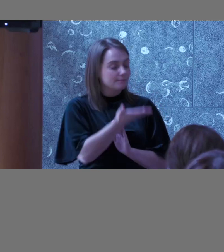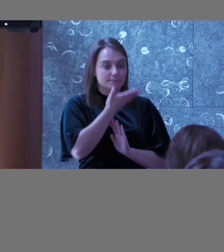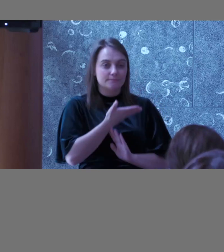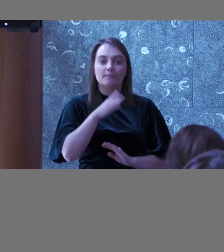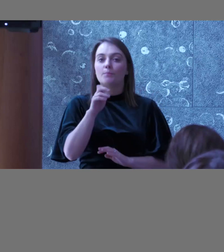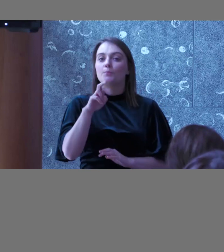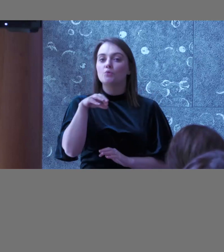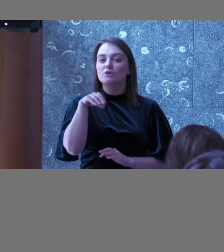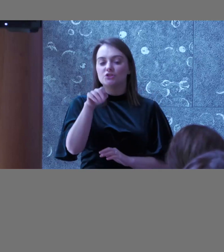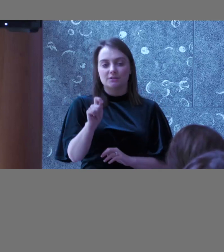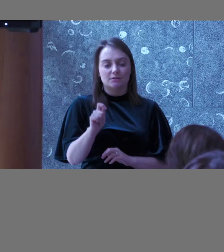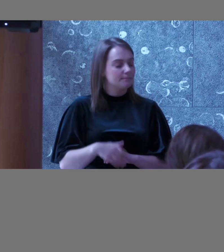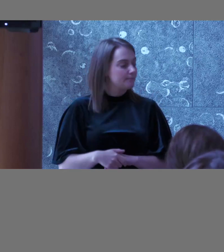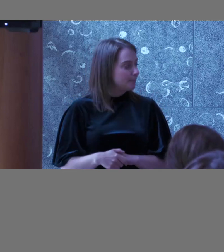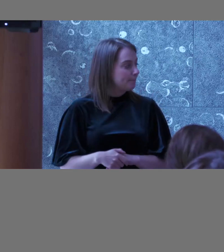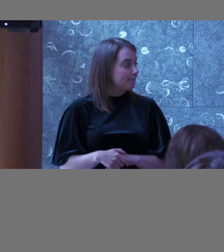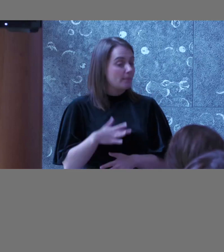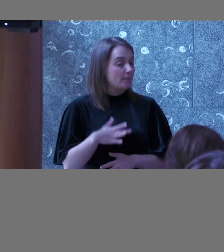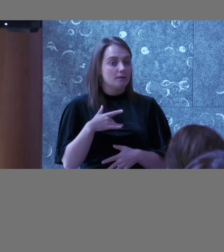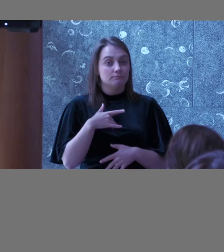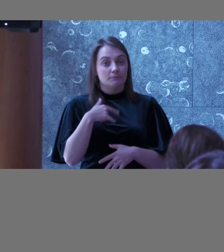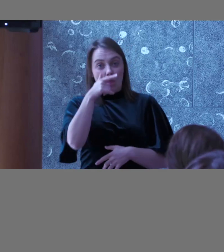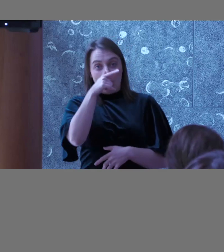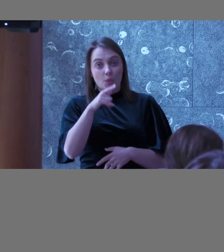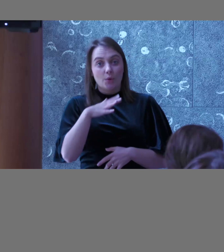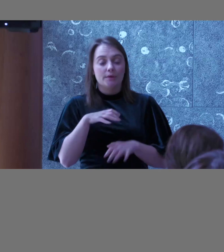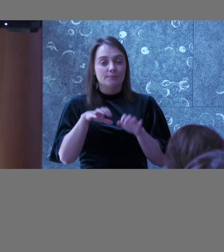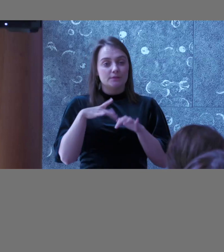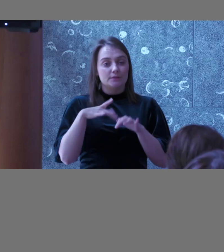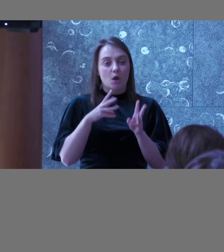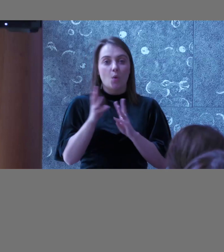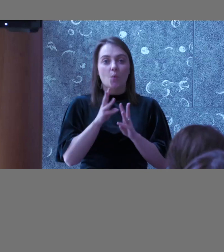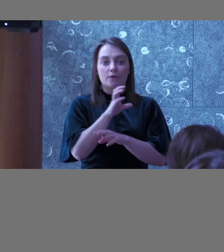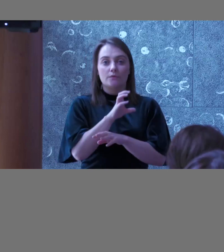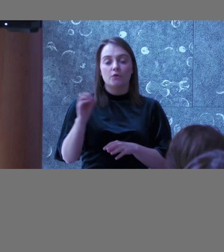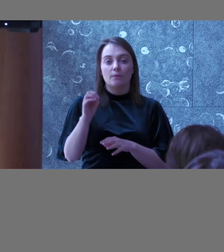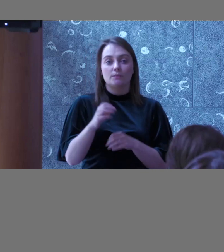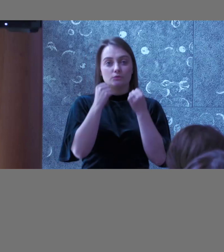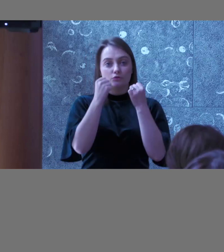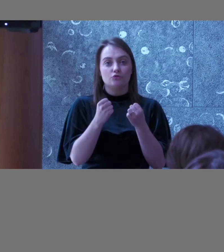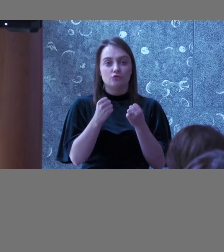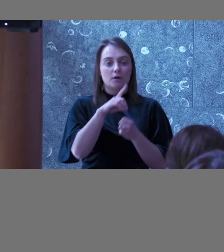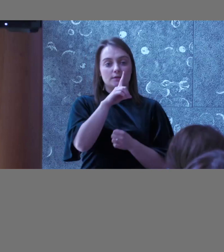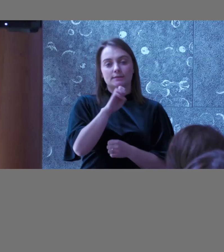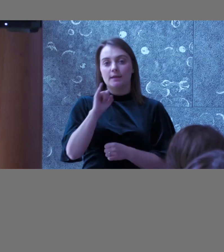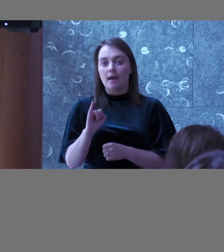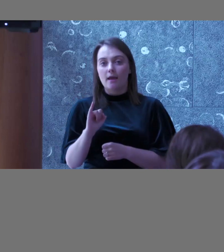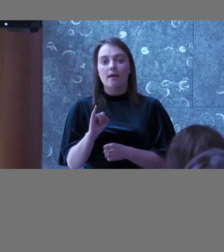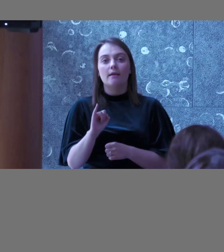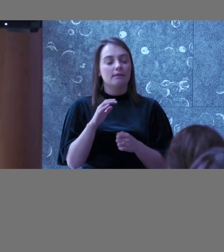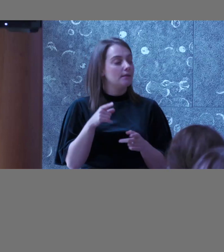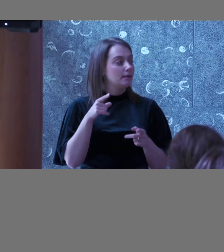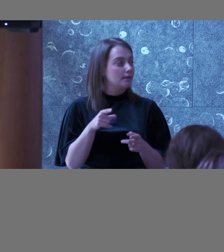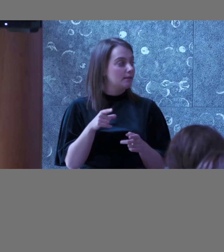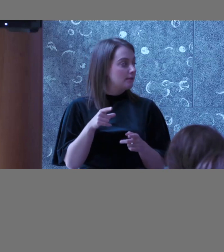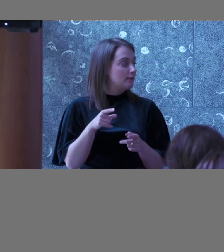and I think I'm in a very fortunate position I work for a company that is all about DEI so I'd say